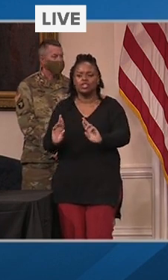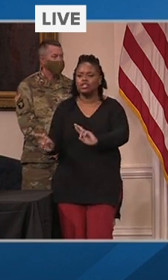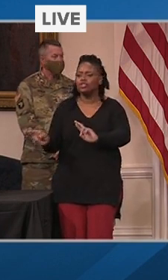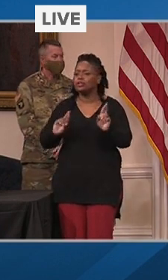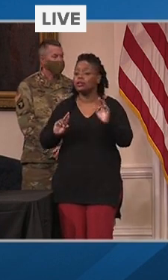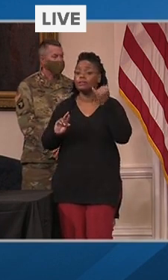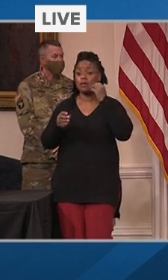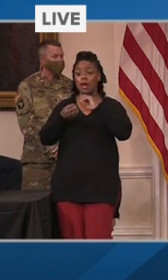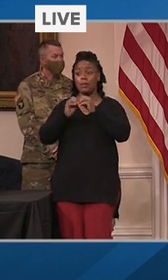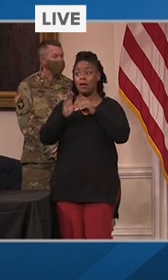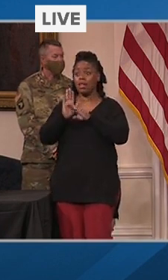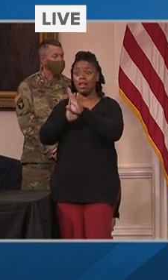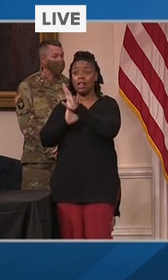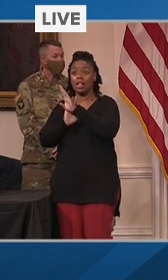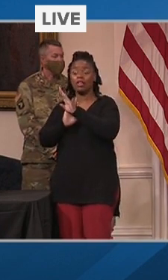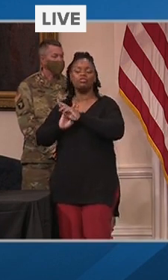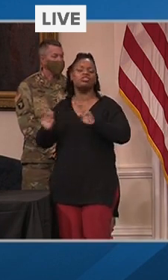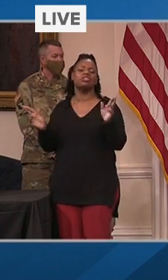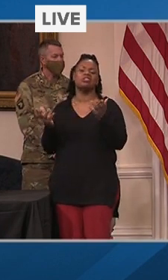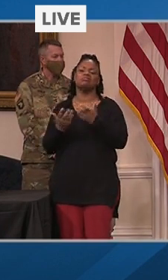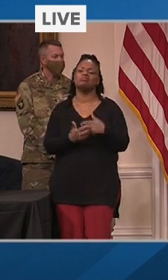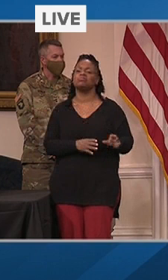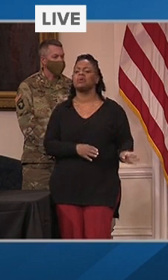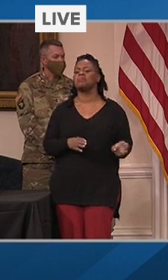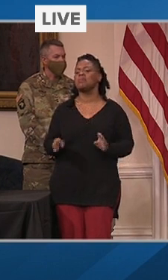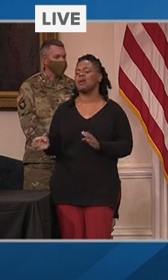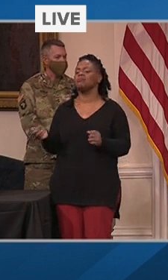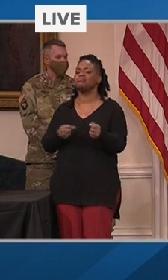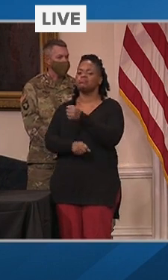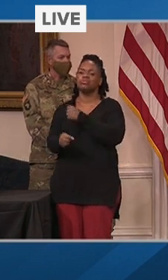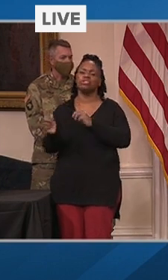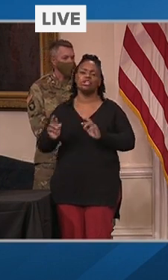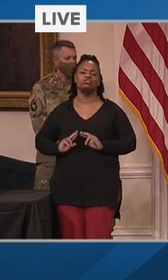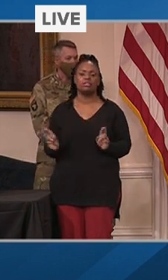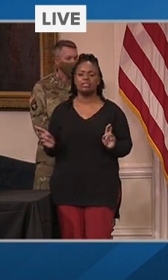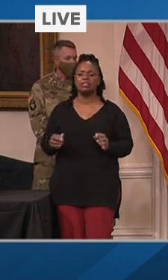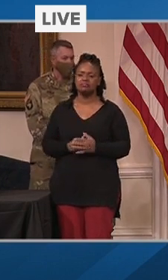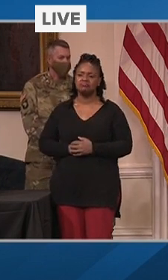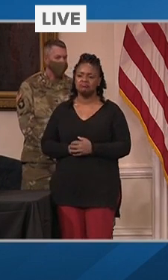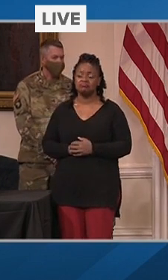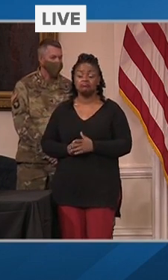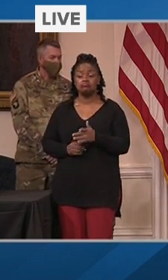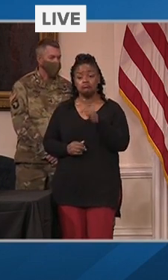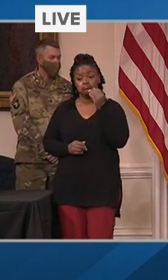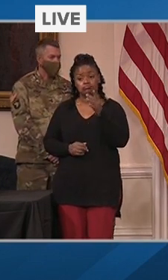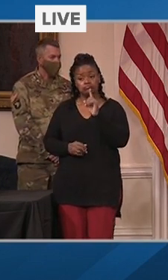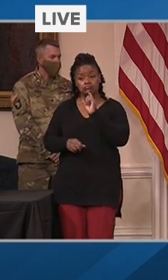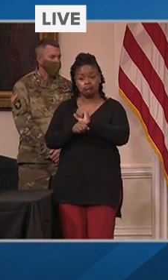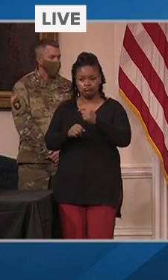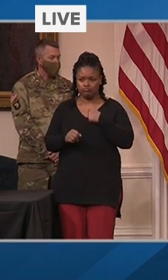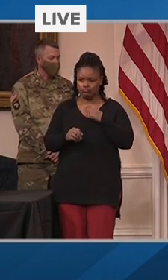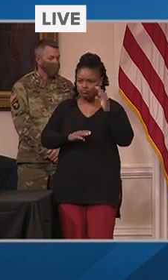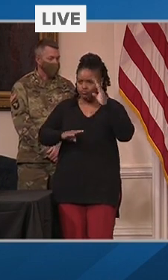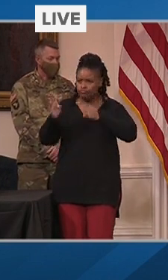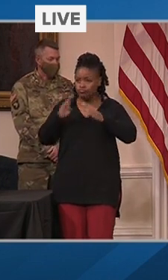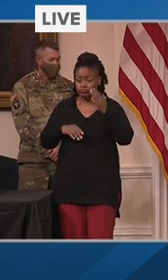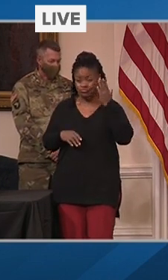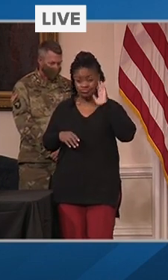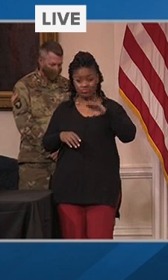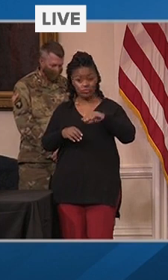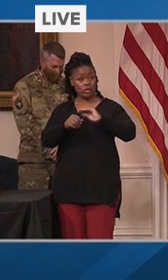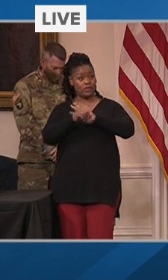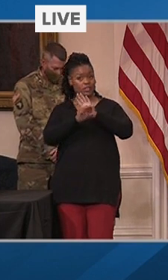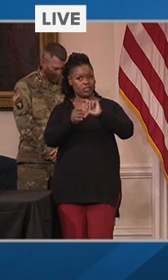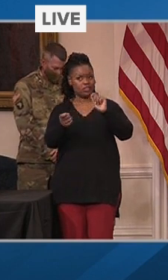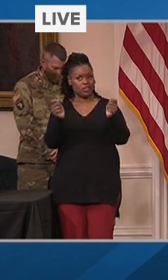surges that may happen. We are concerned about this much more contagious variant of